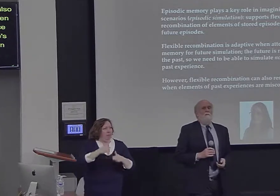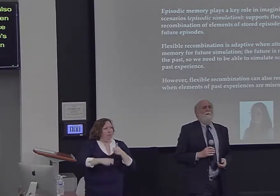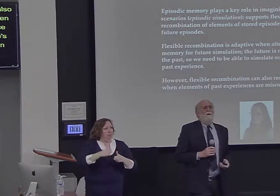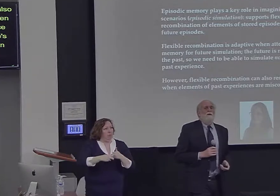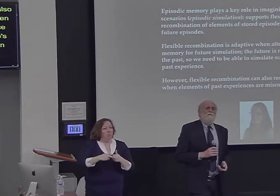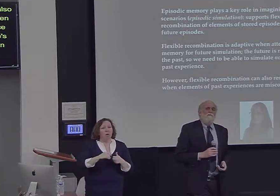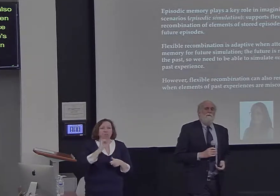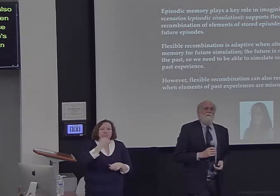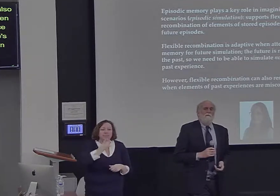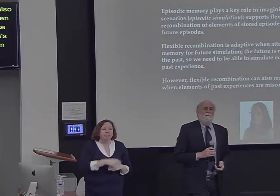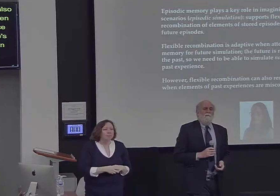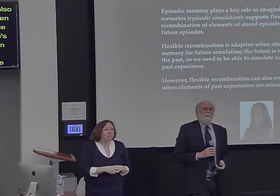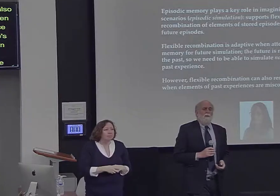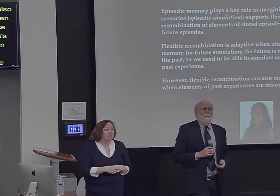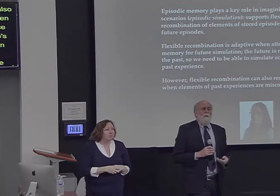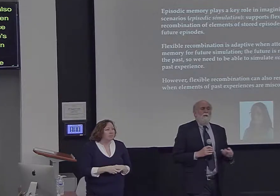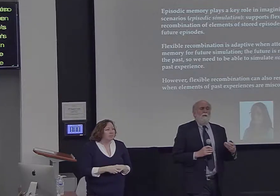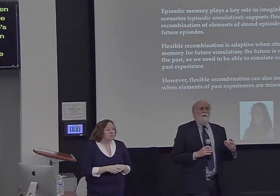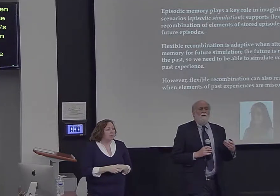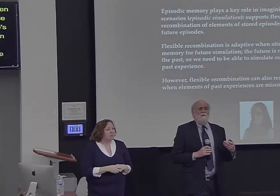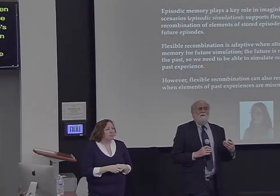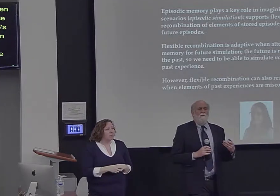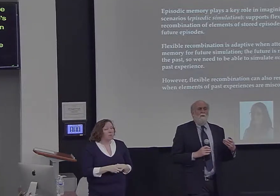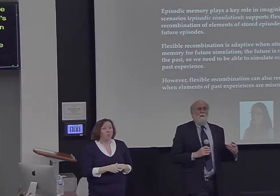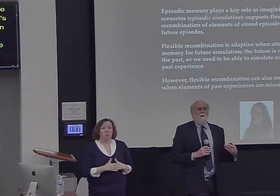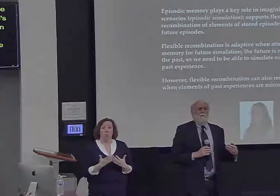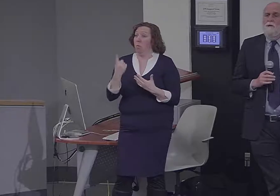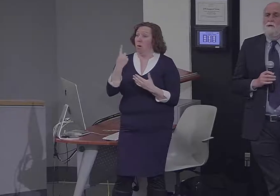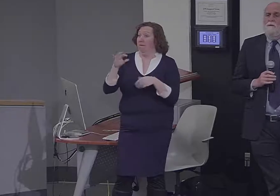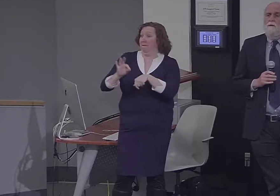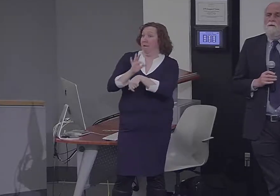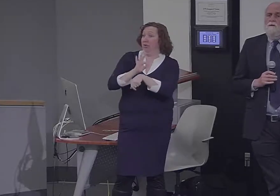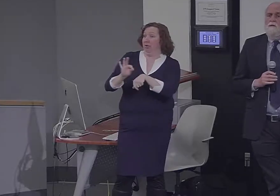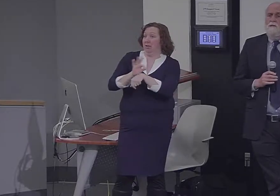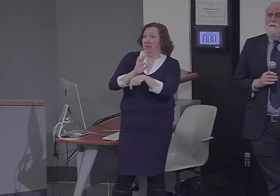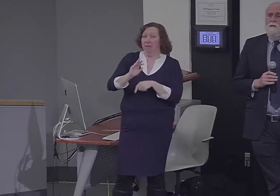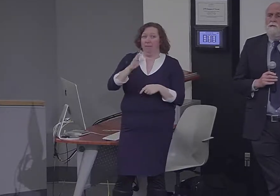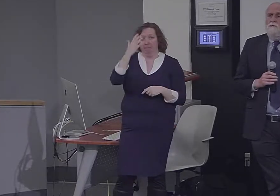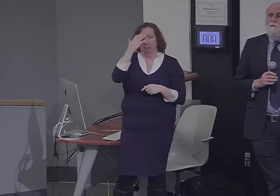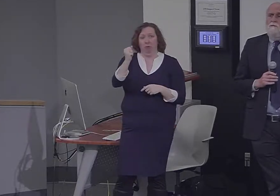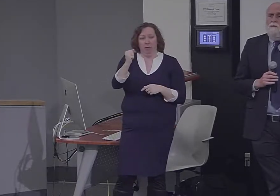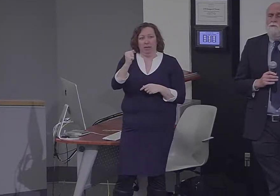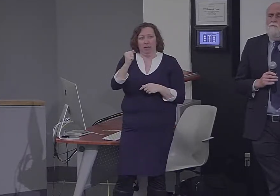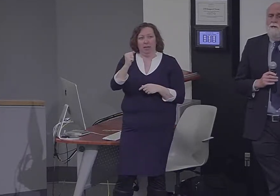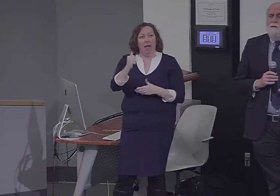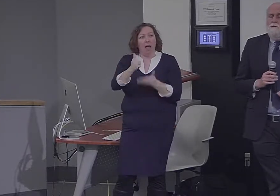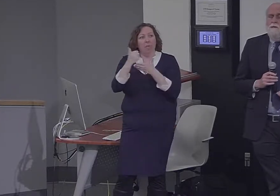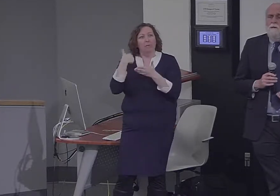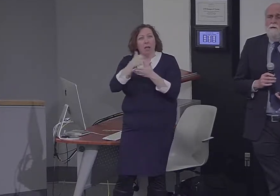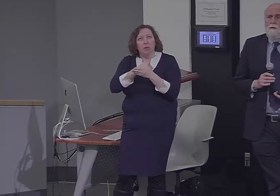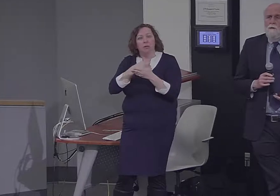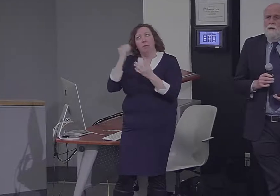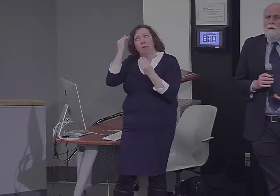memory, a key function of episodic memory, is to support our ability to construct simulations of future events, related